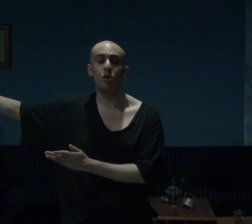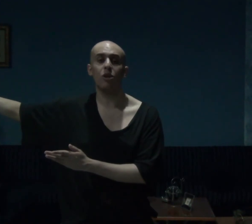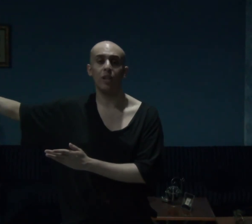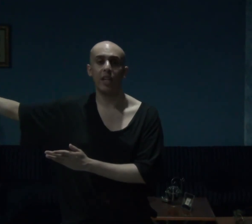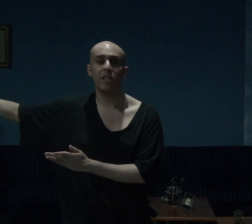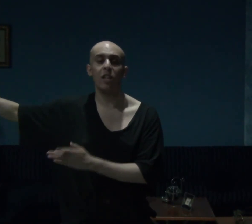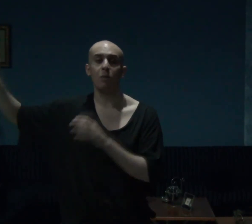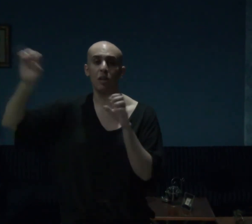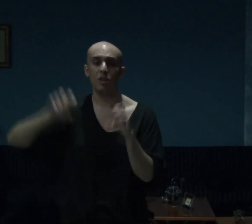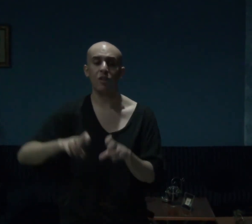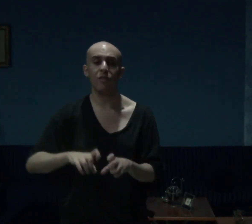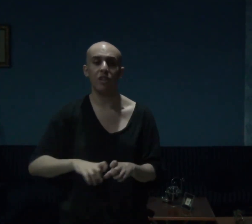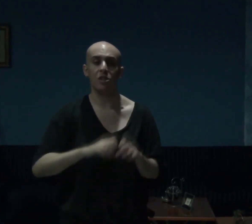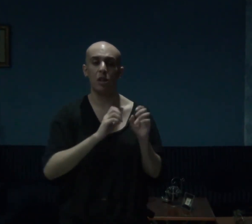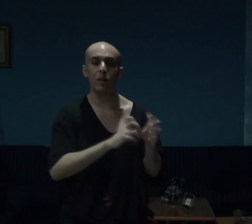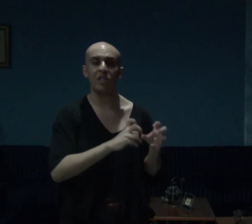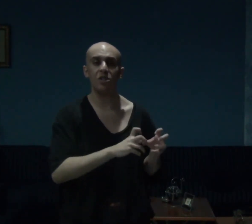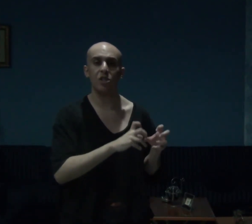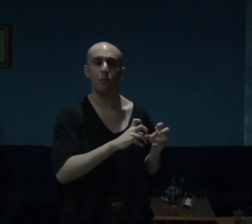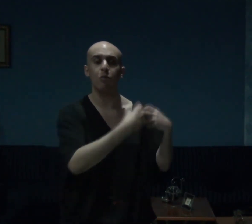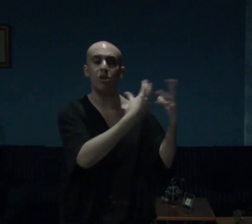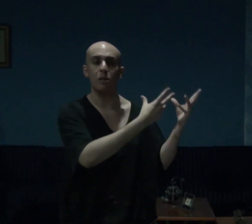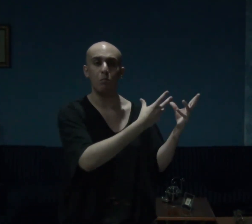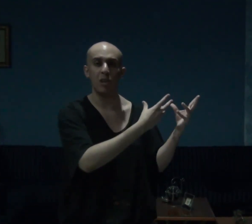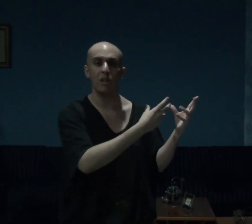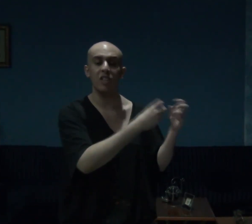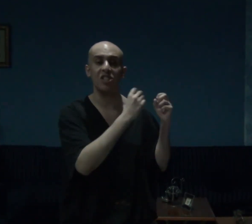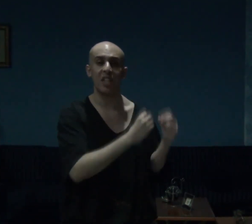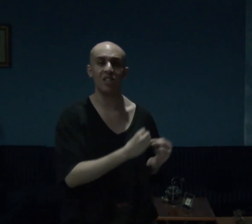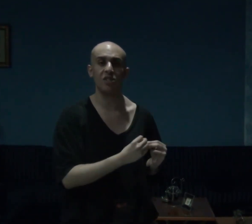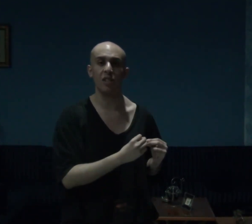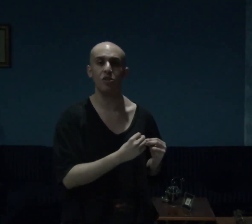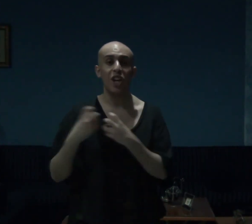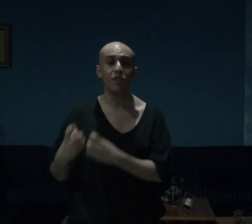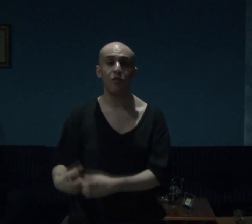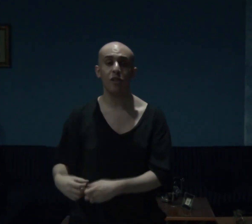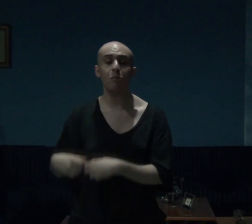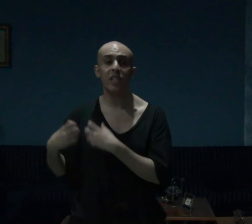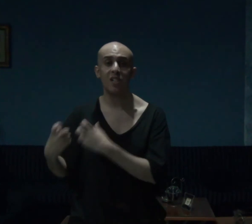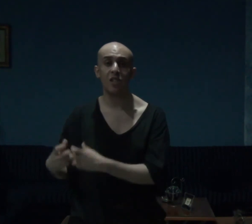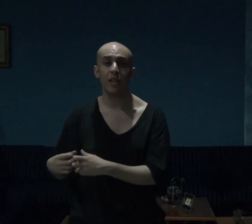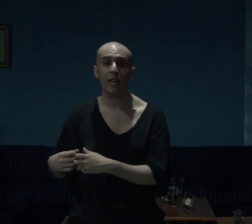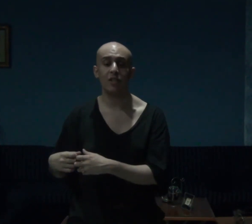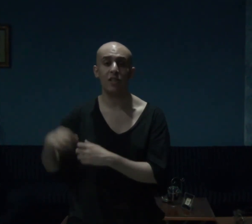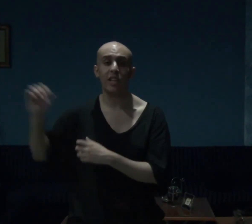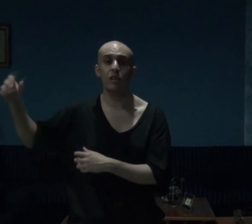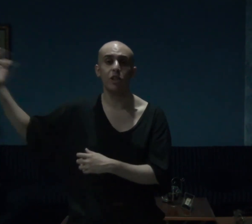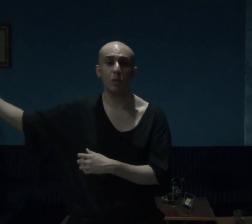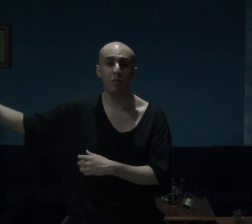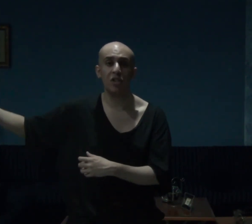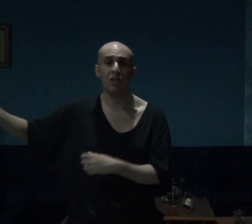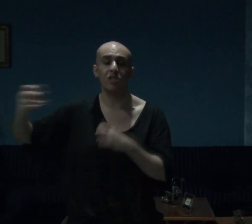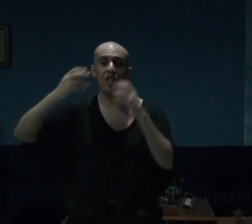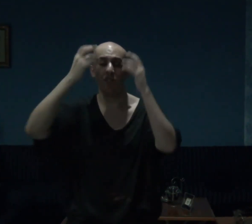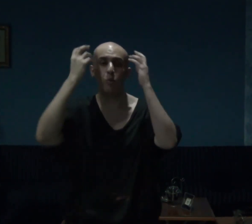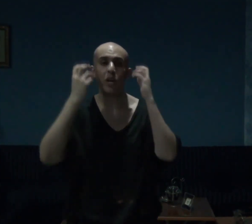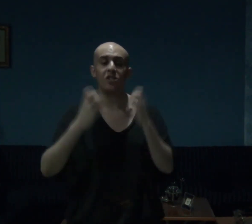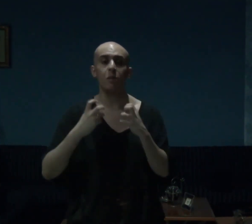online and because of this her relationship with her brother is tested and the film guys and gals like her expressions and the way she